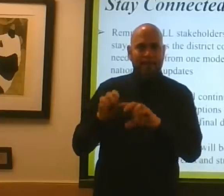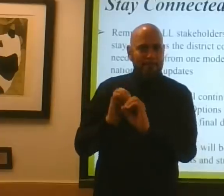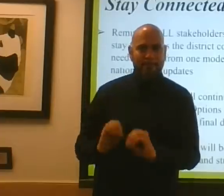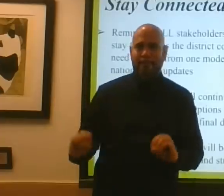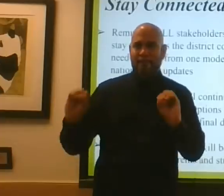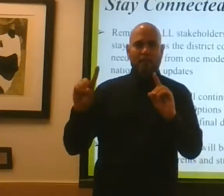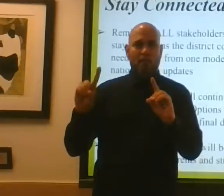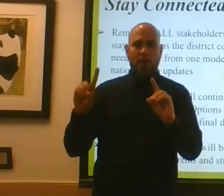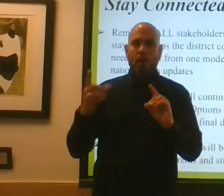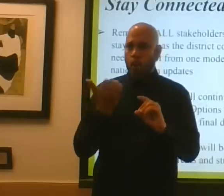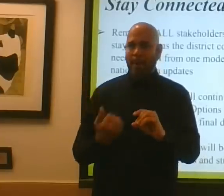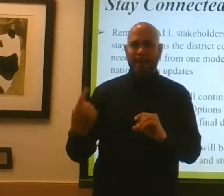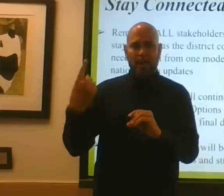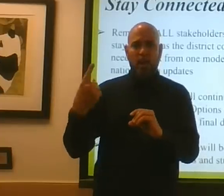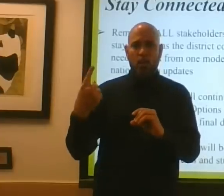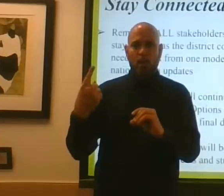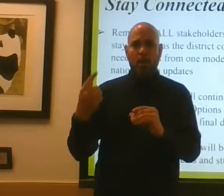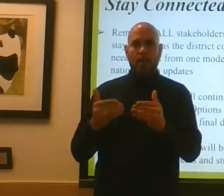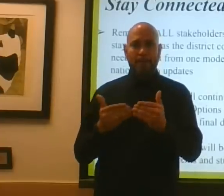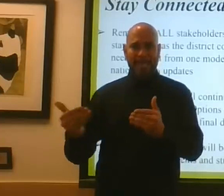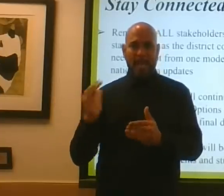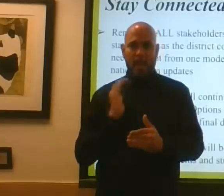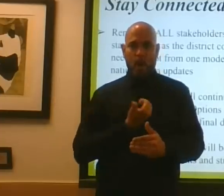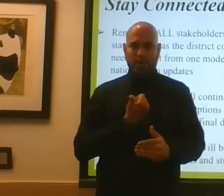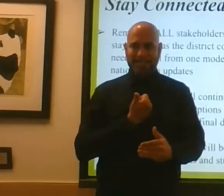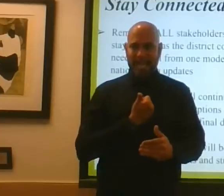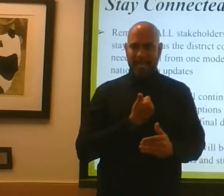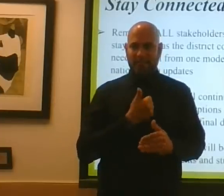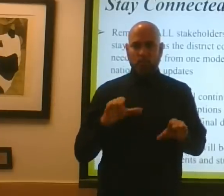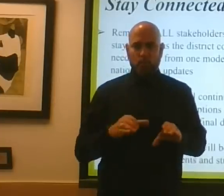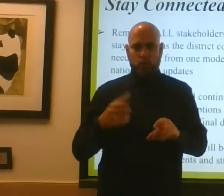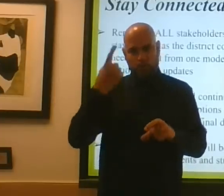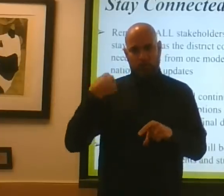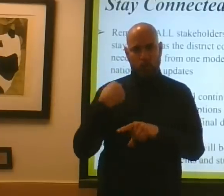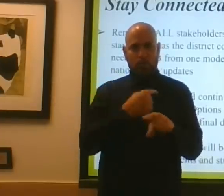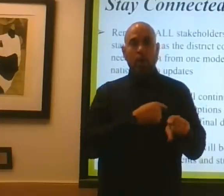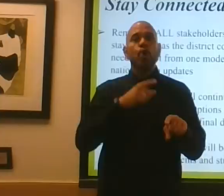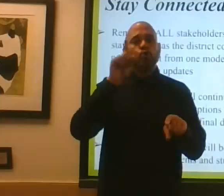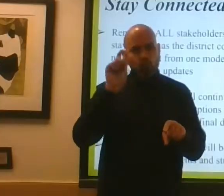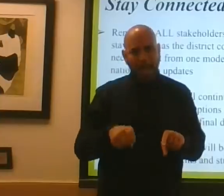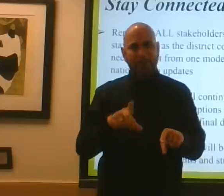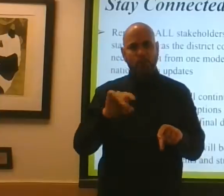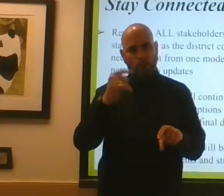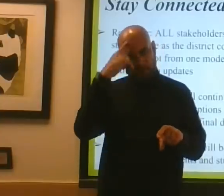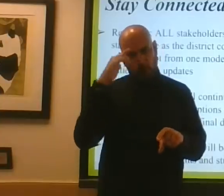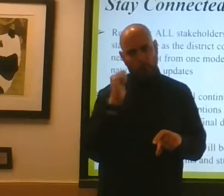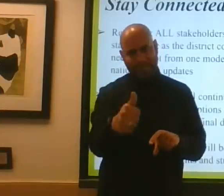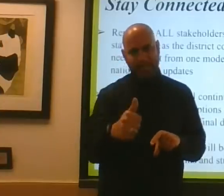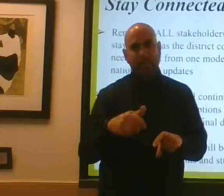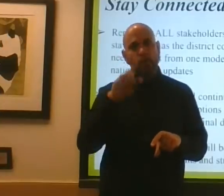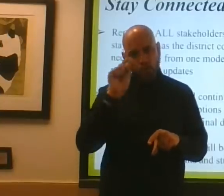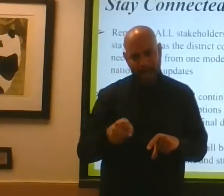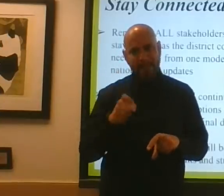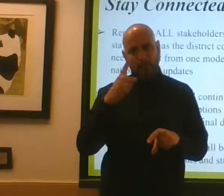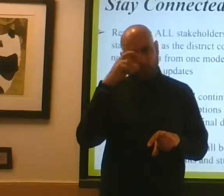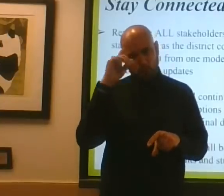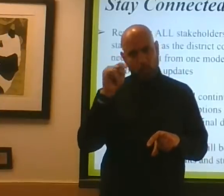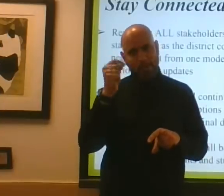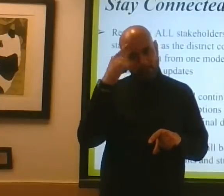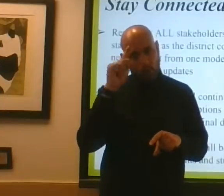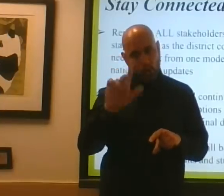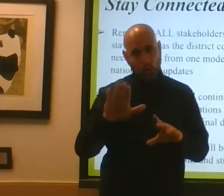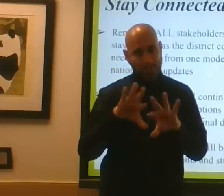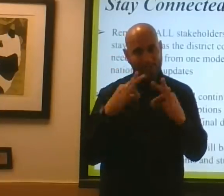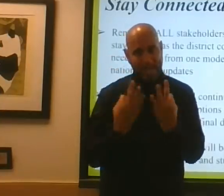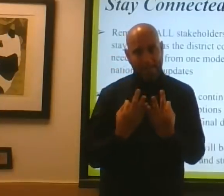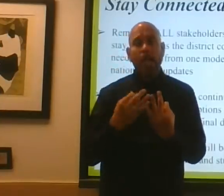one or anyone beyond ourselves to do that for us. You've got to do that for yourself. You've got to do that for your family.